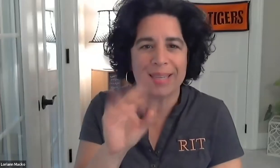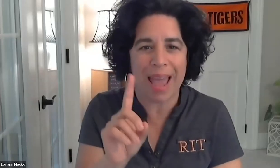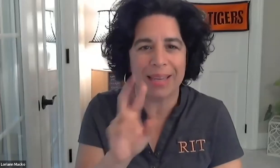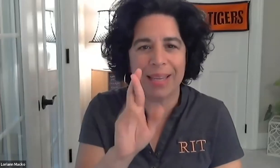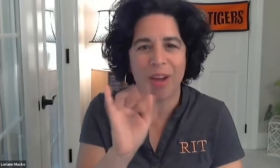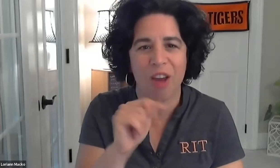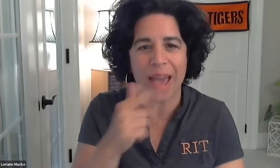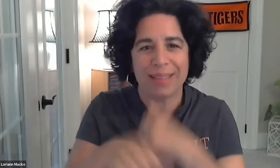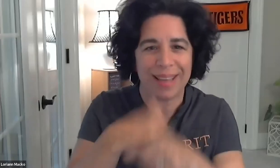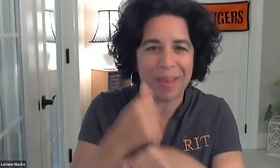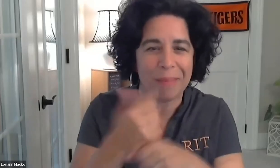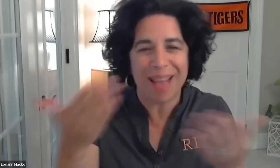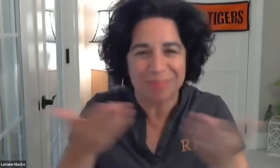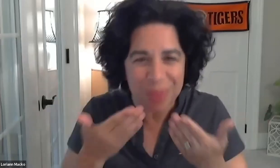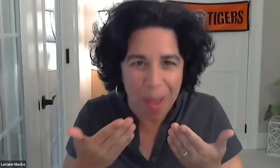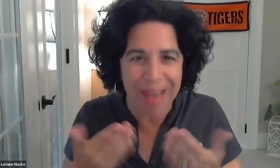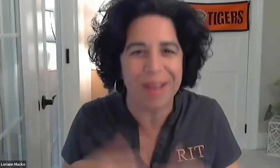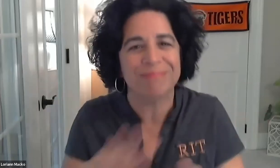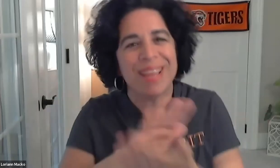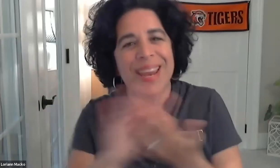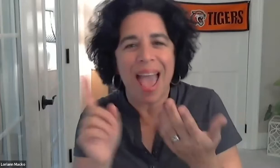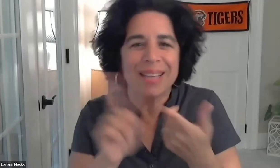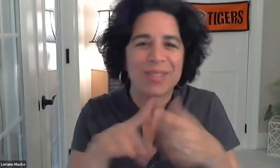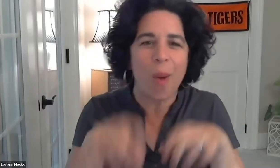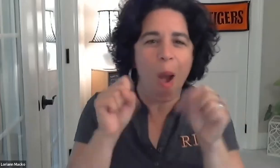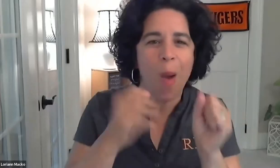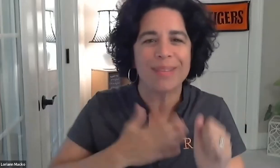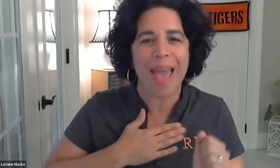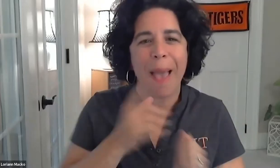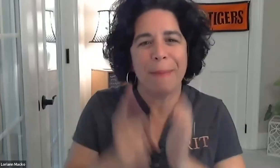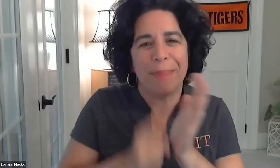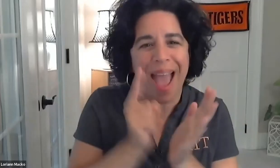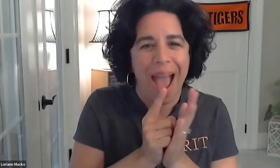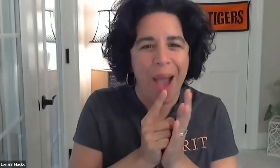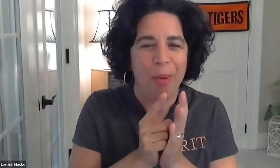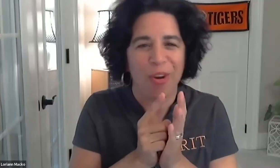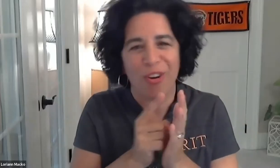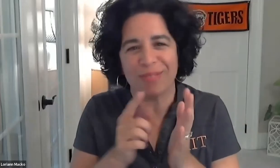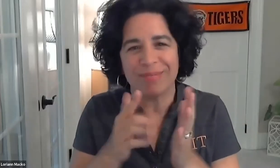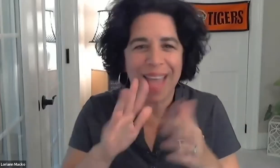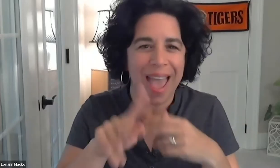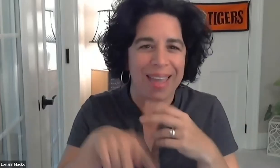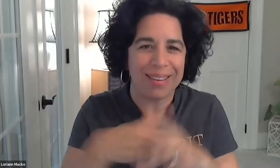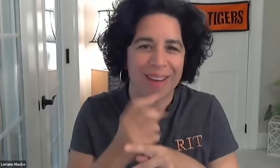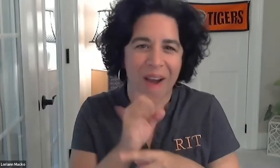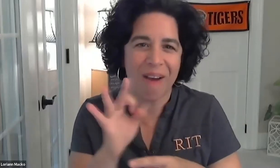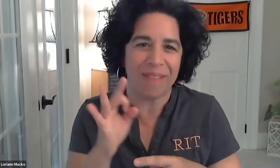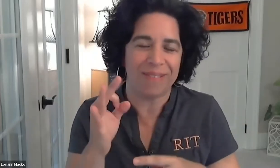Part of our series for the RIT NTID alumni, so welcome. We're happy to be here tonight hosting